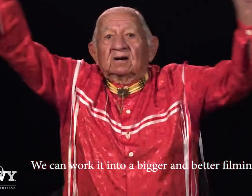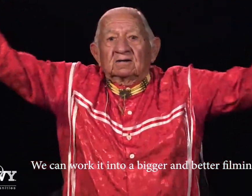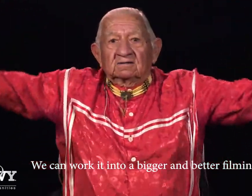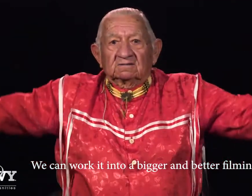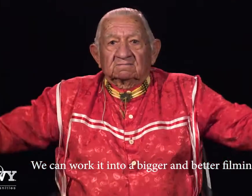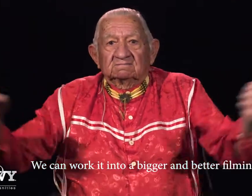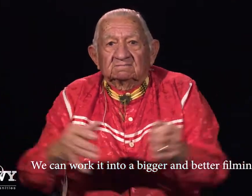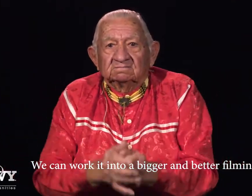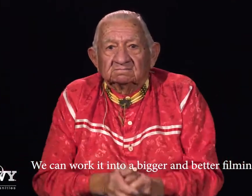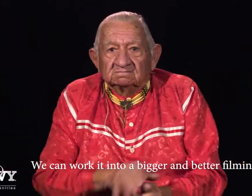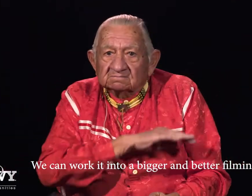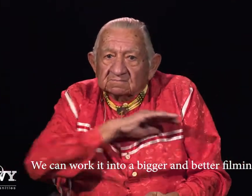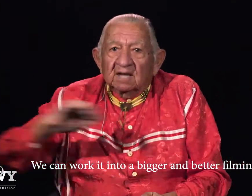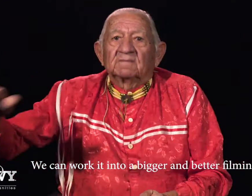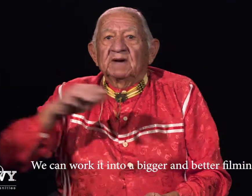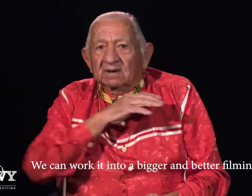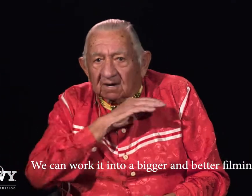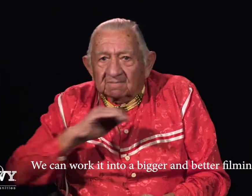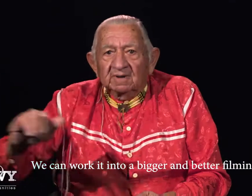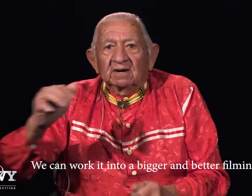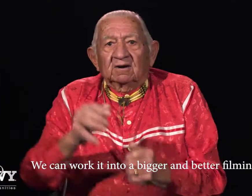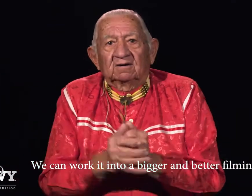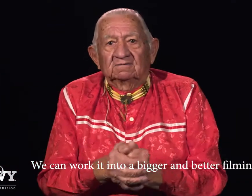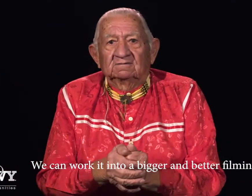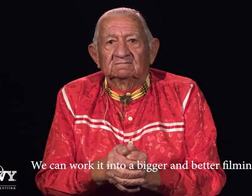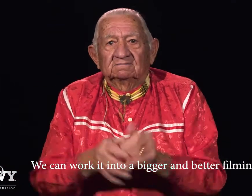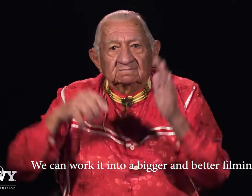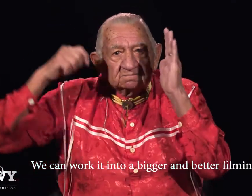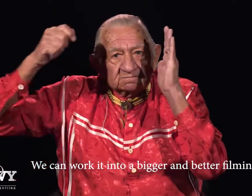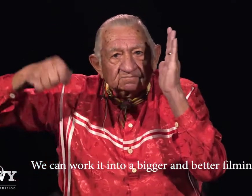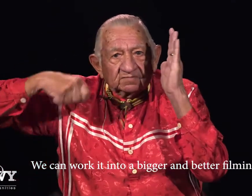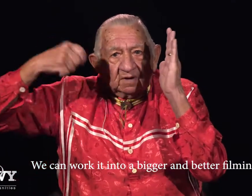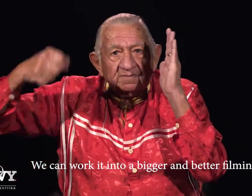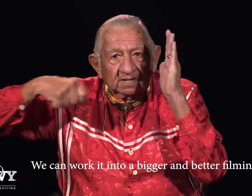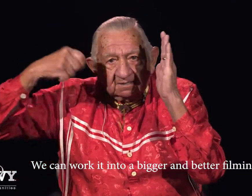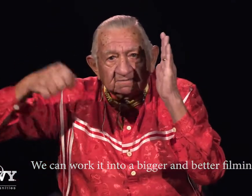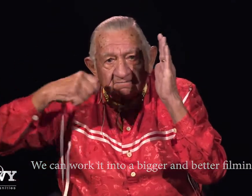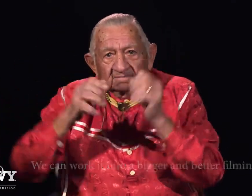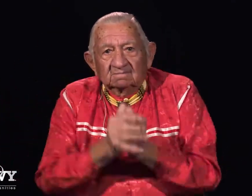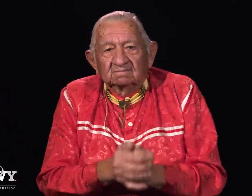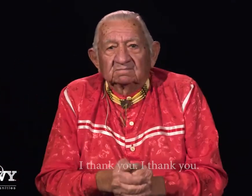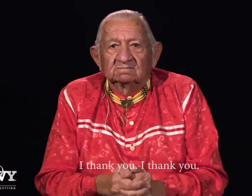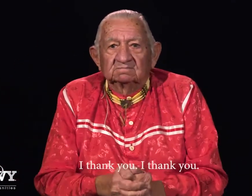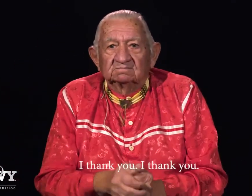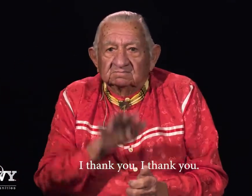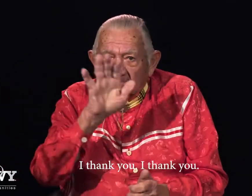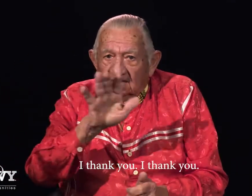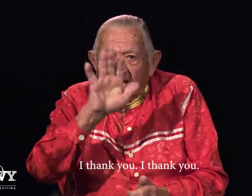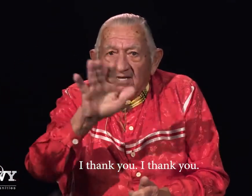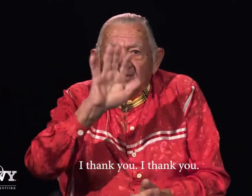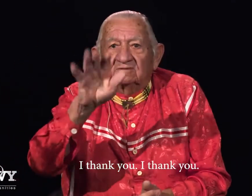and better and better and better tell me I thank you